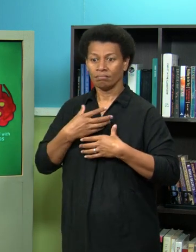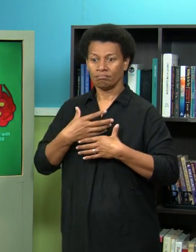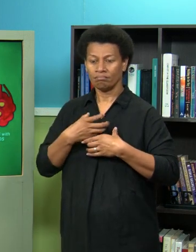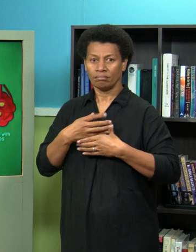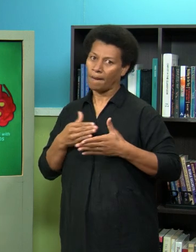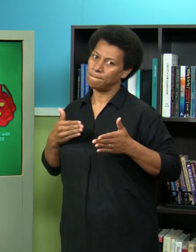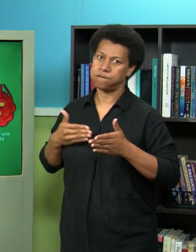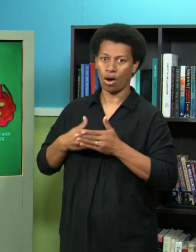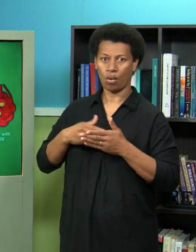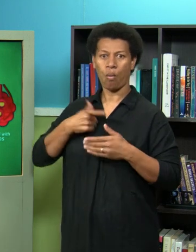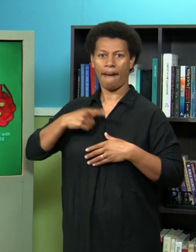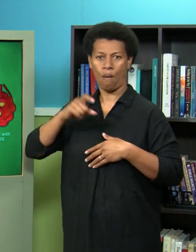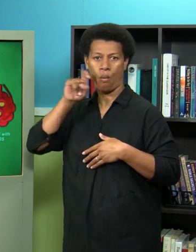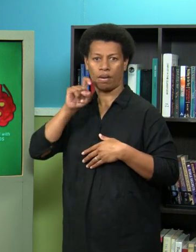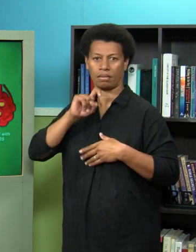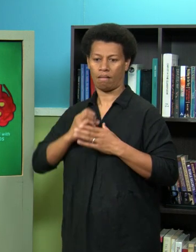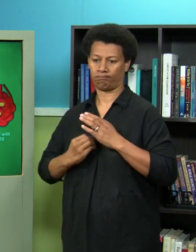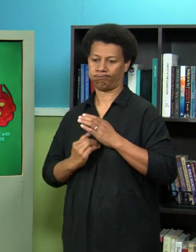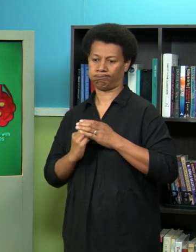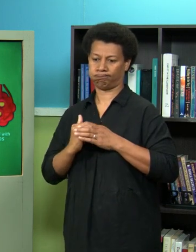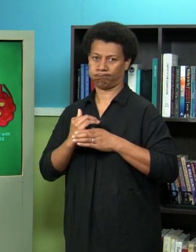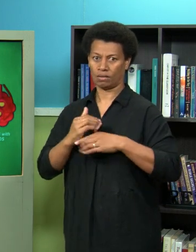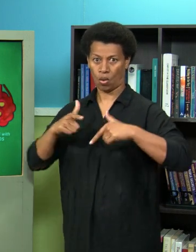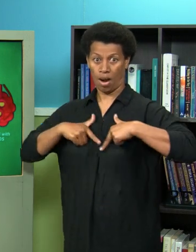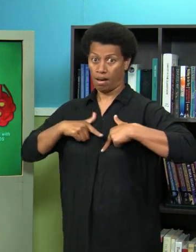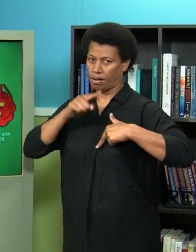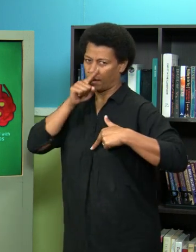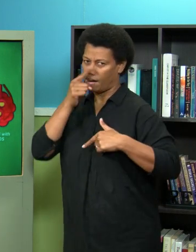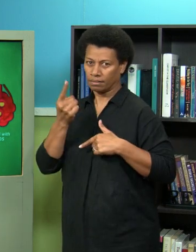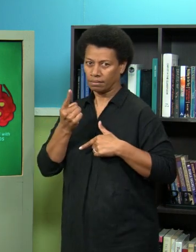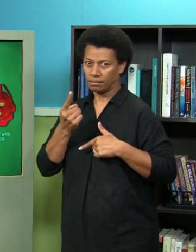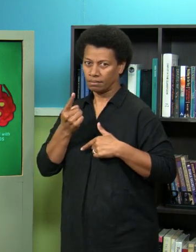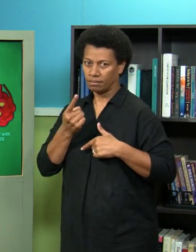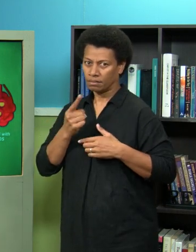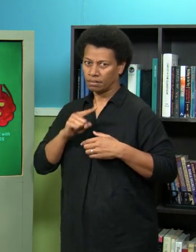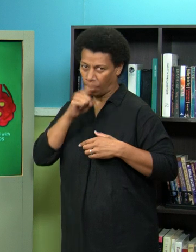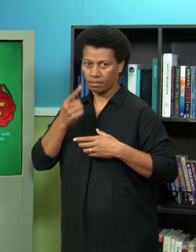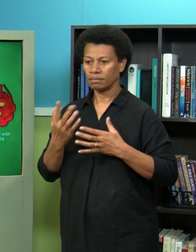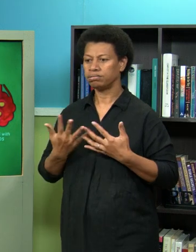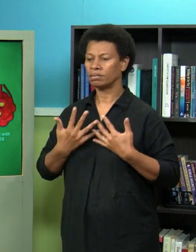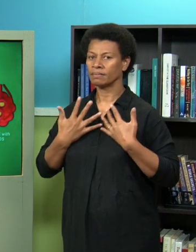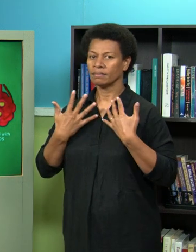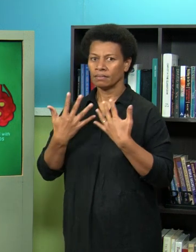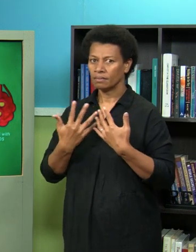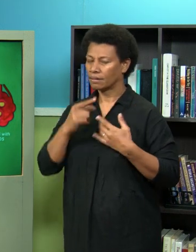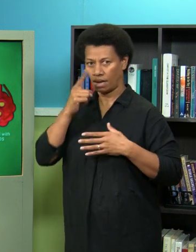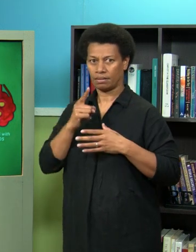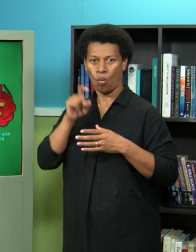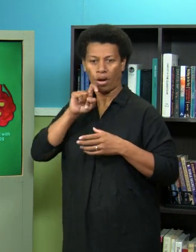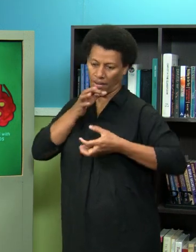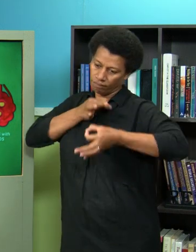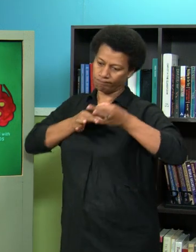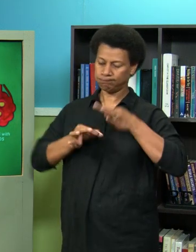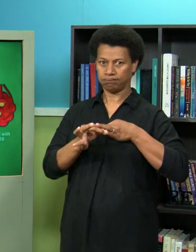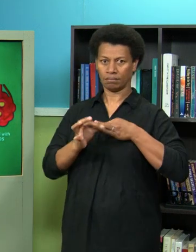where their lungs basically stop functioning because it's starting to fill up with fluid now by this time it's likely that the